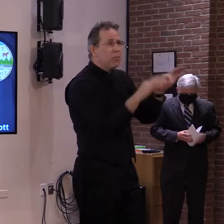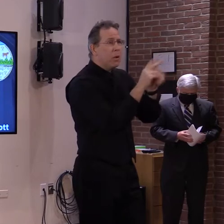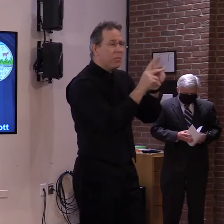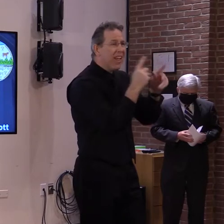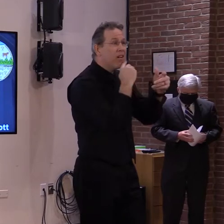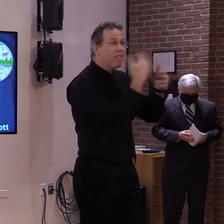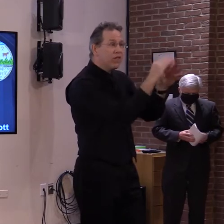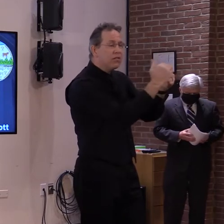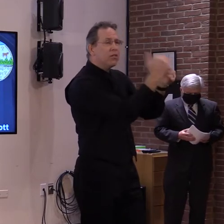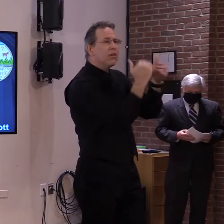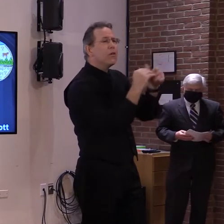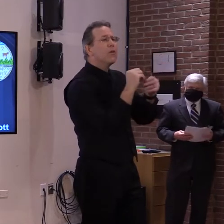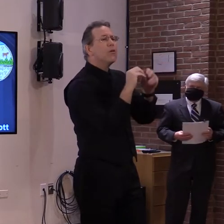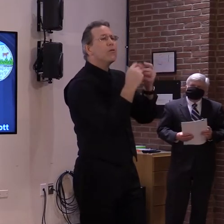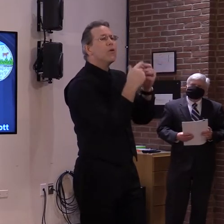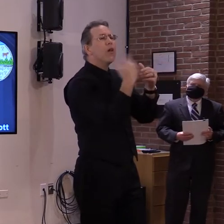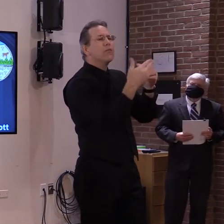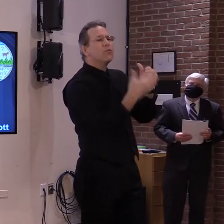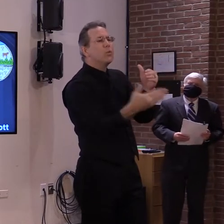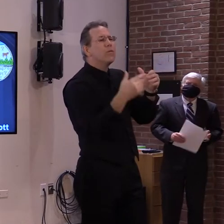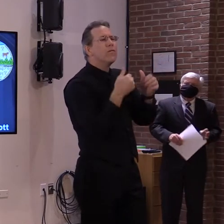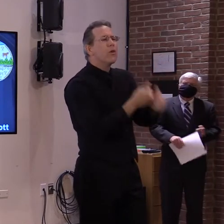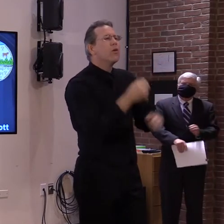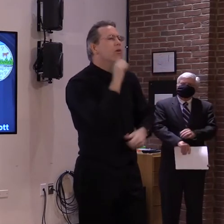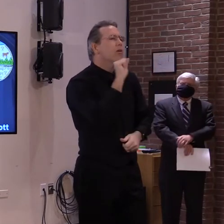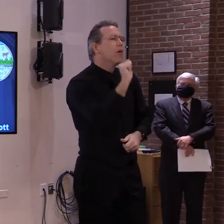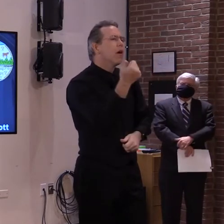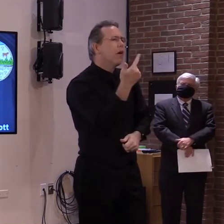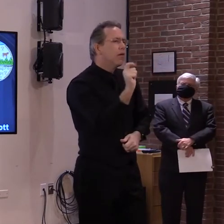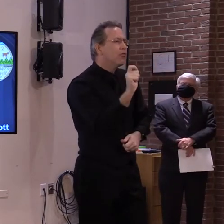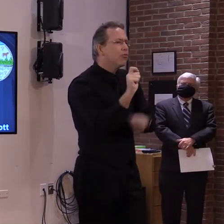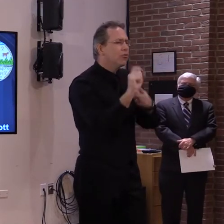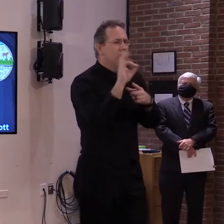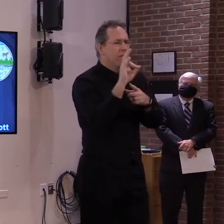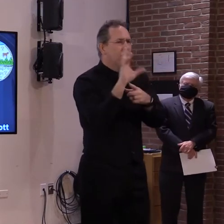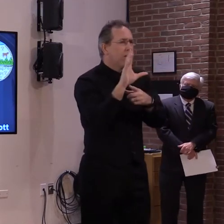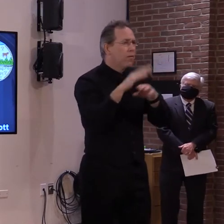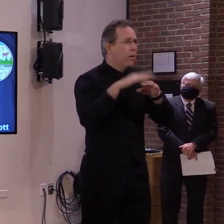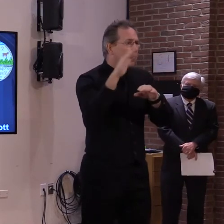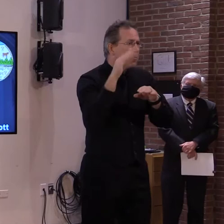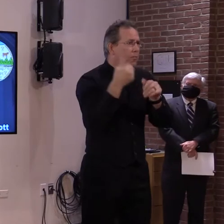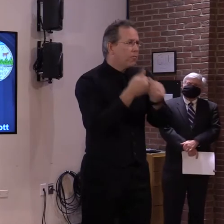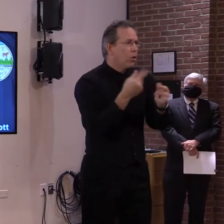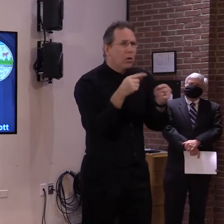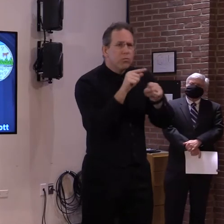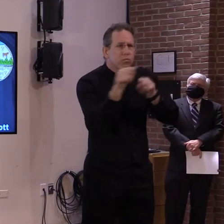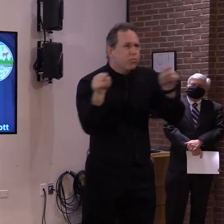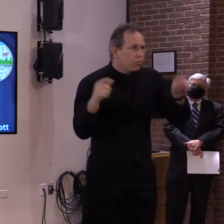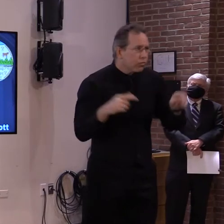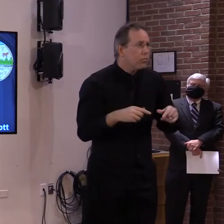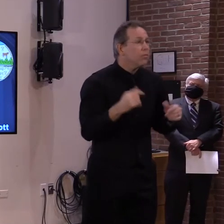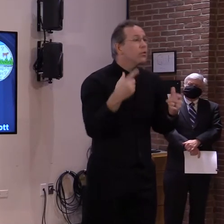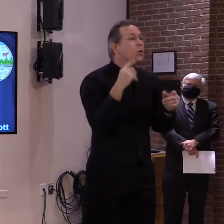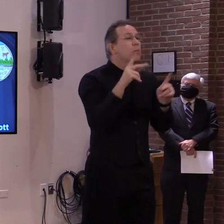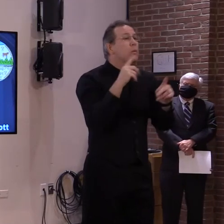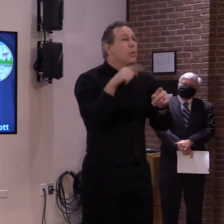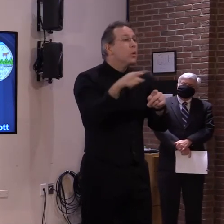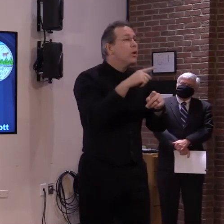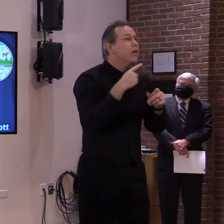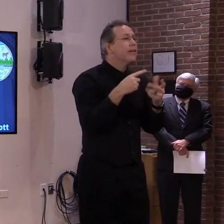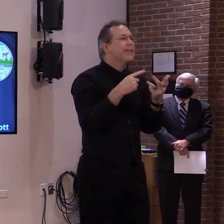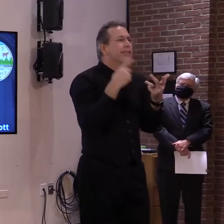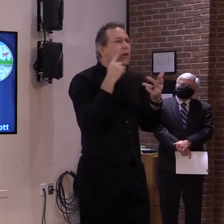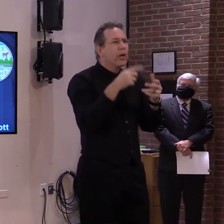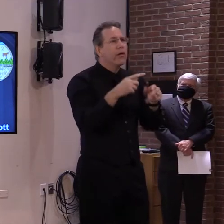Again, as a reminder, the 1A group included those who live and work in our long-term care facilities and